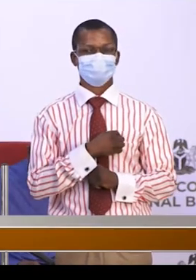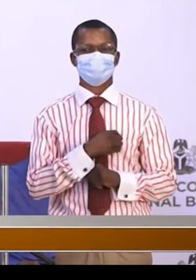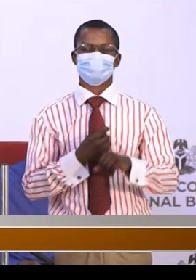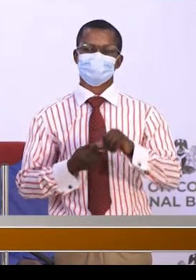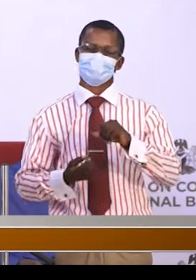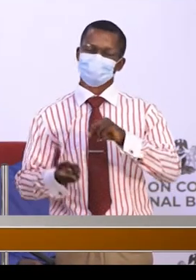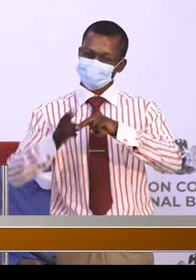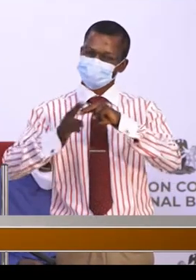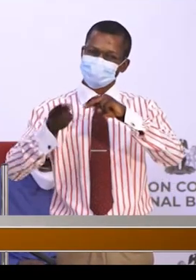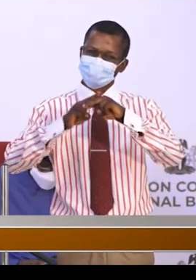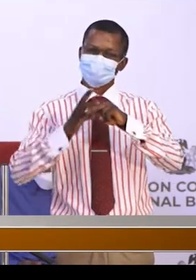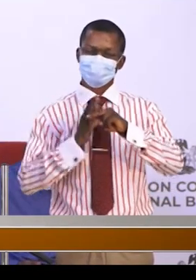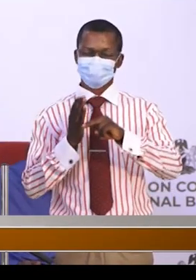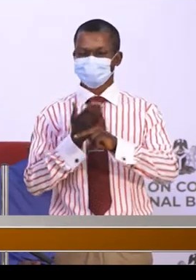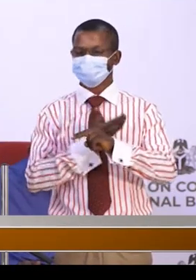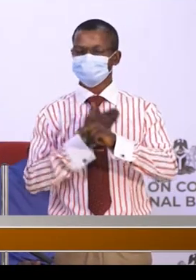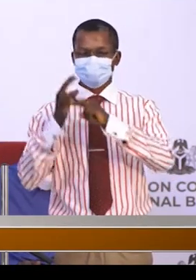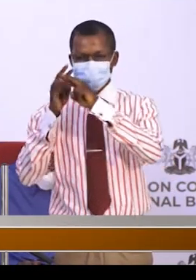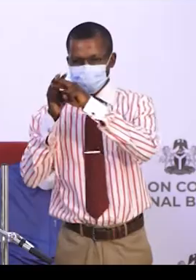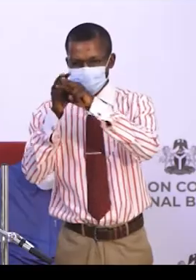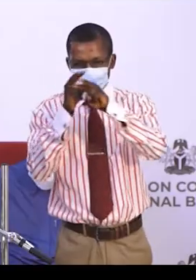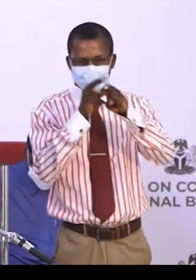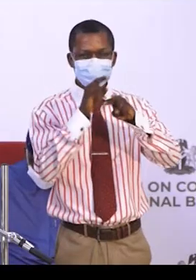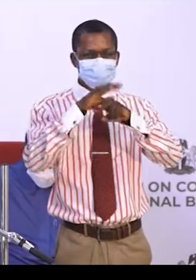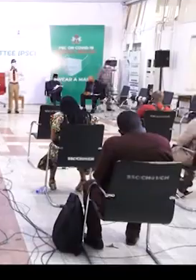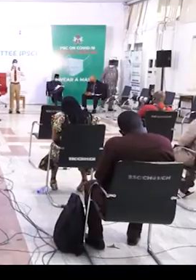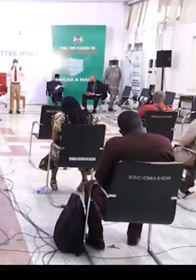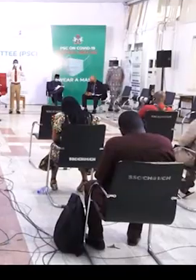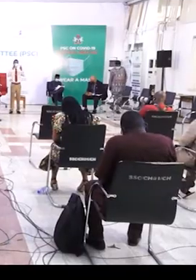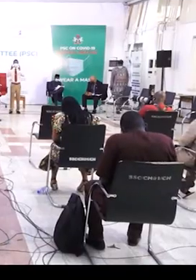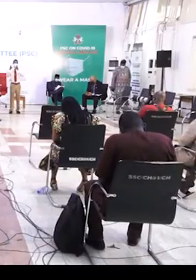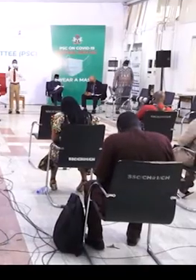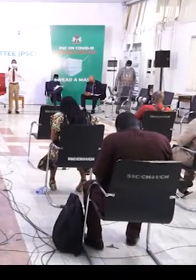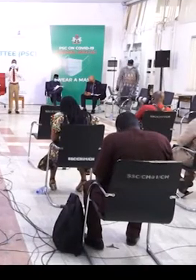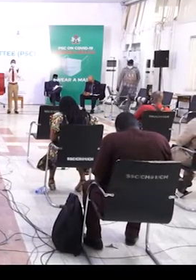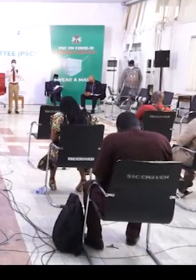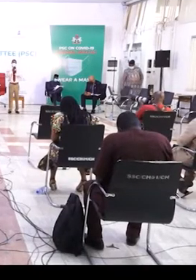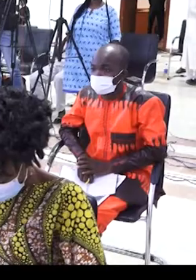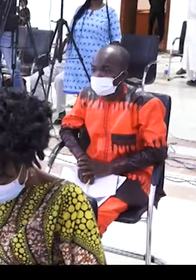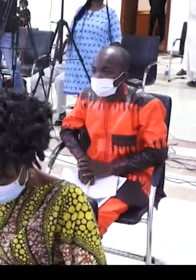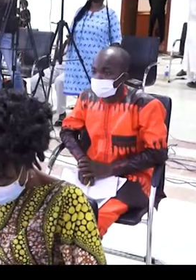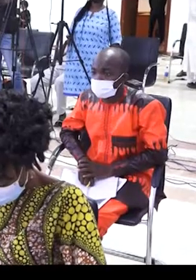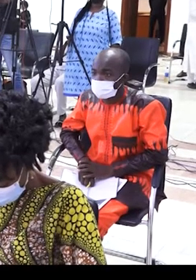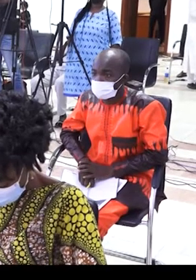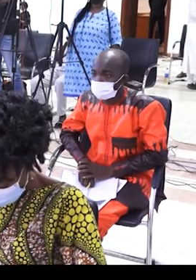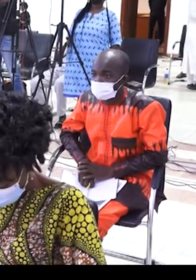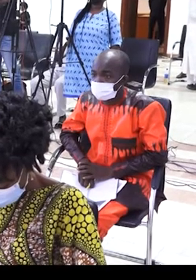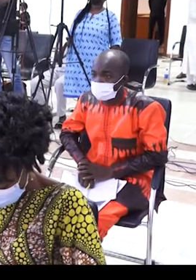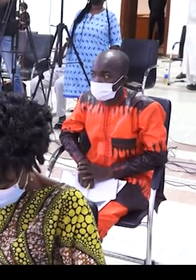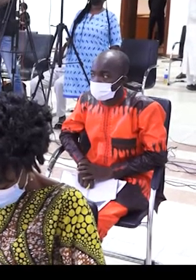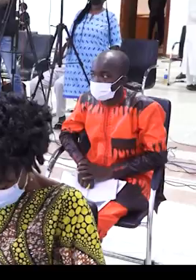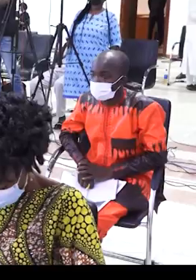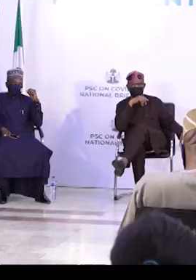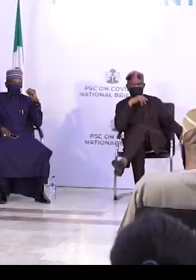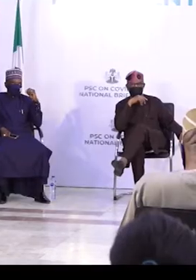points of entry into Nigeria to check importation. As Nigeria prospects for another consignment of COVID